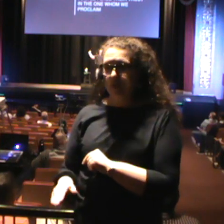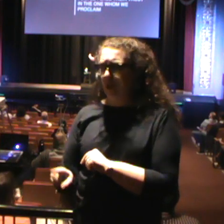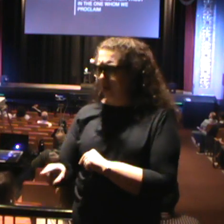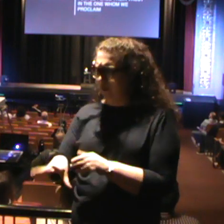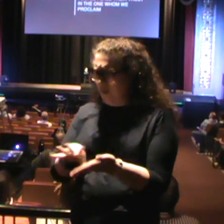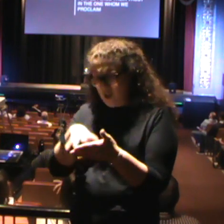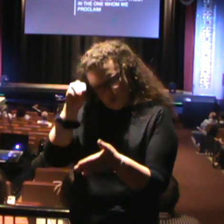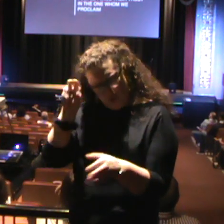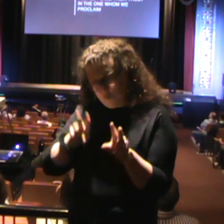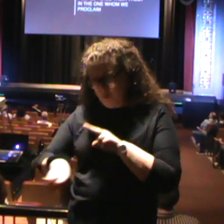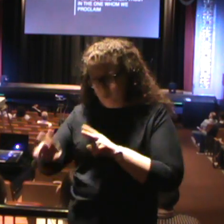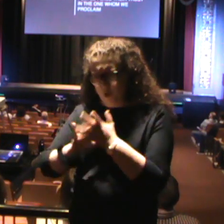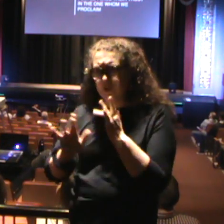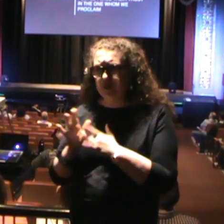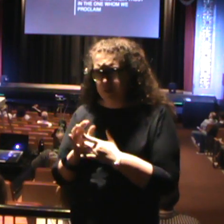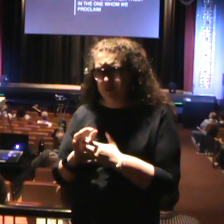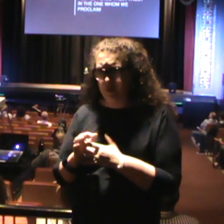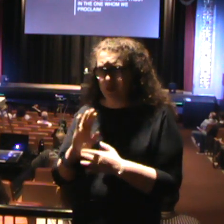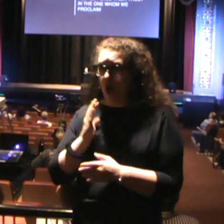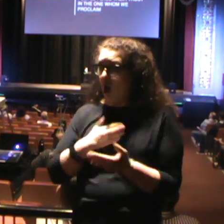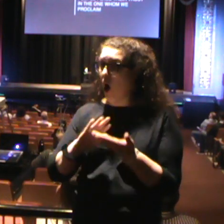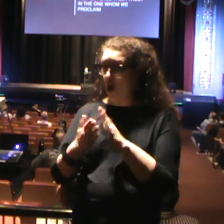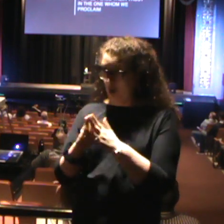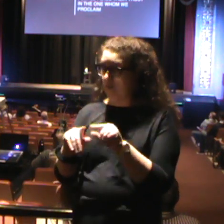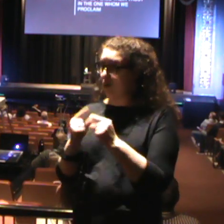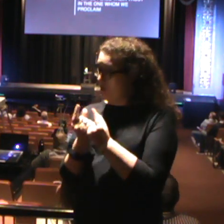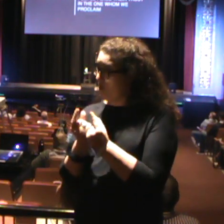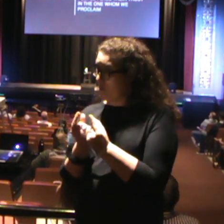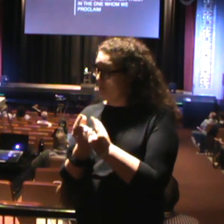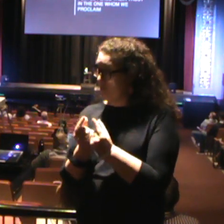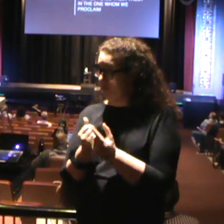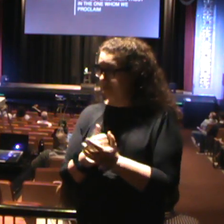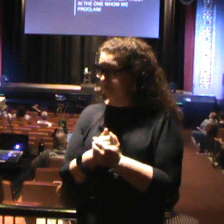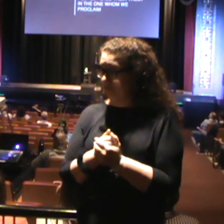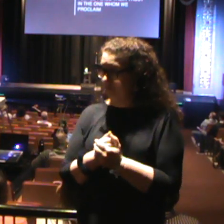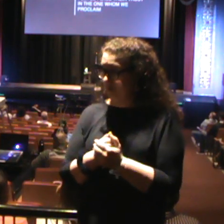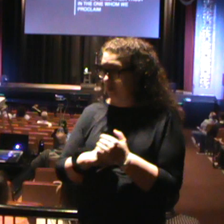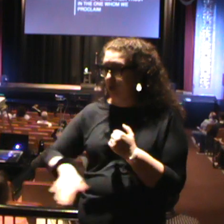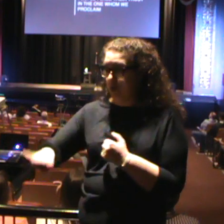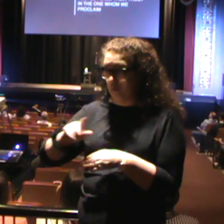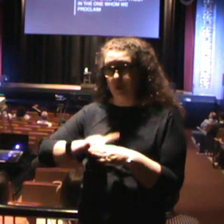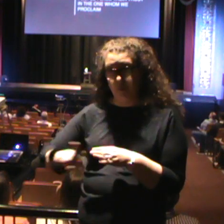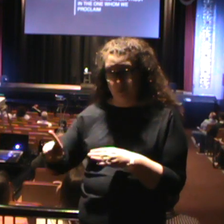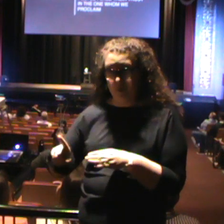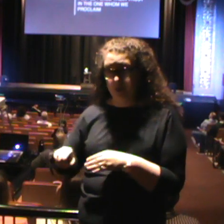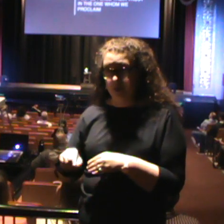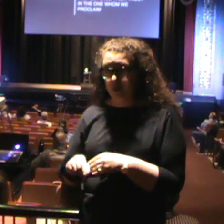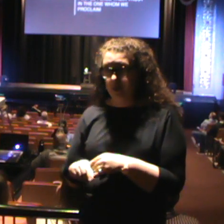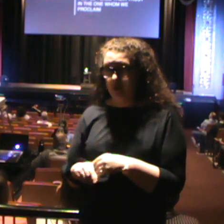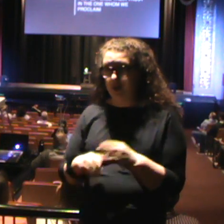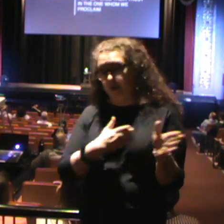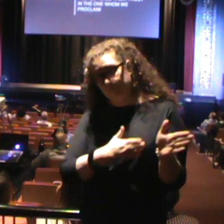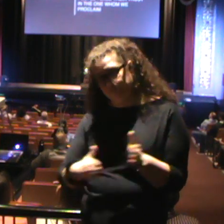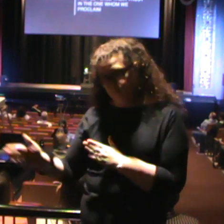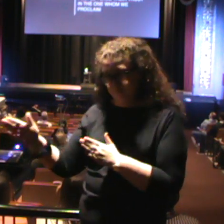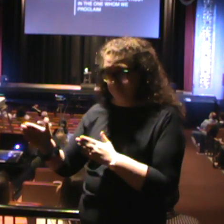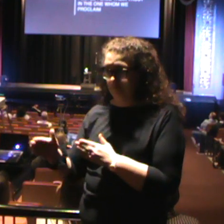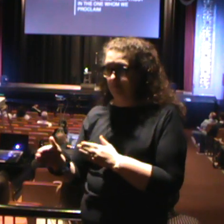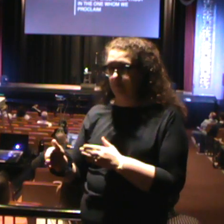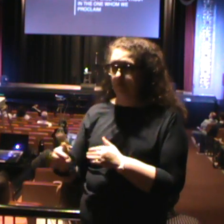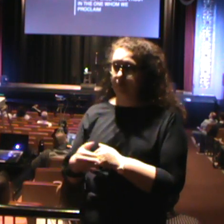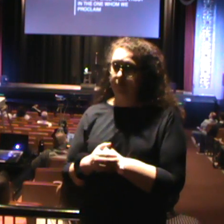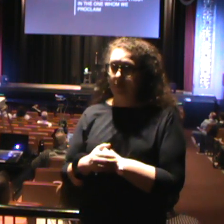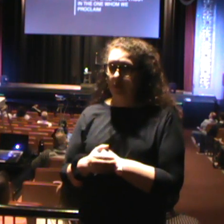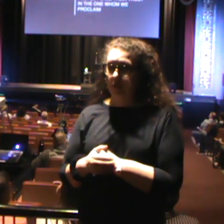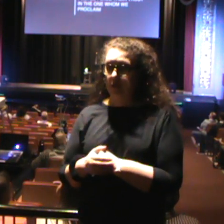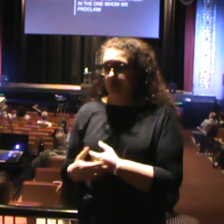Jesus and learning. Like our community groups, our community groups that are throughout the week are designed to shore